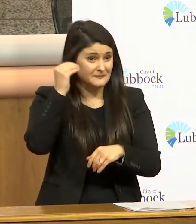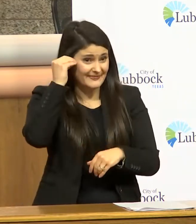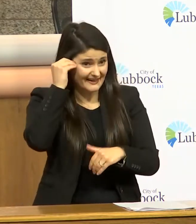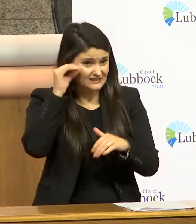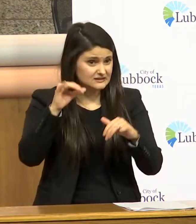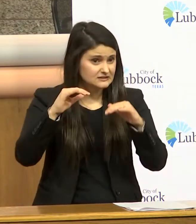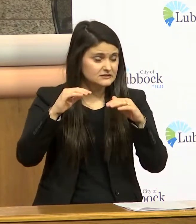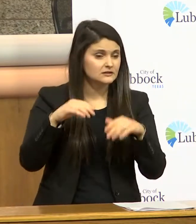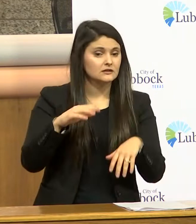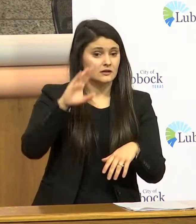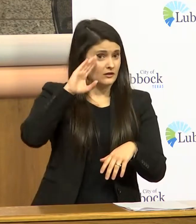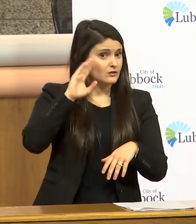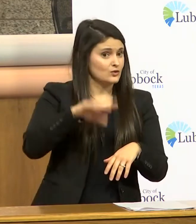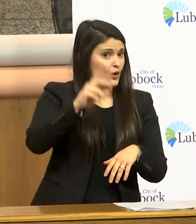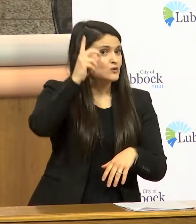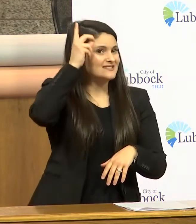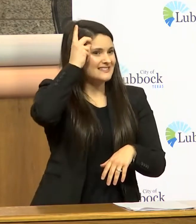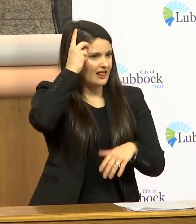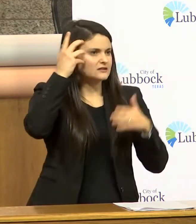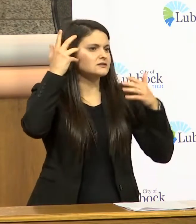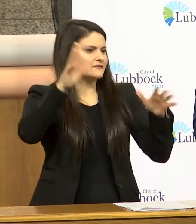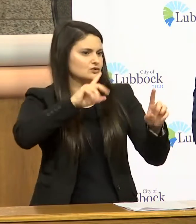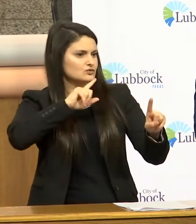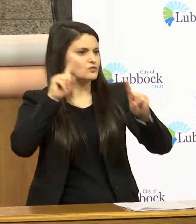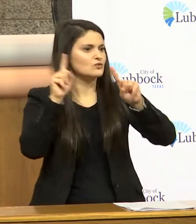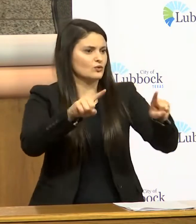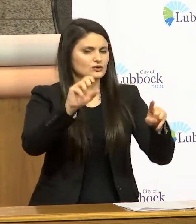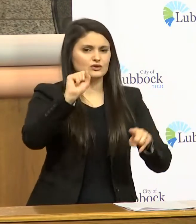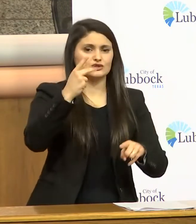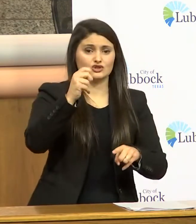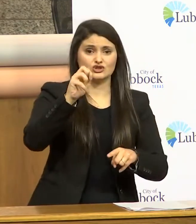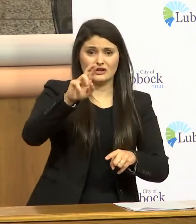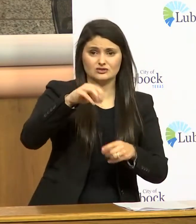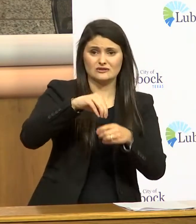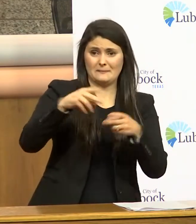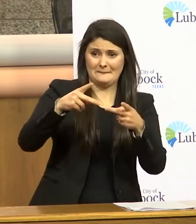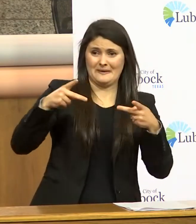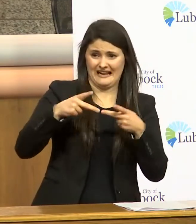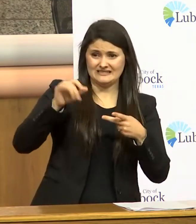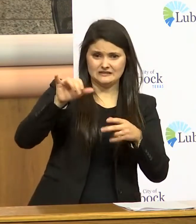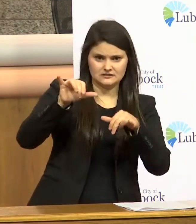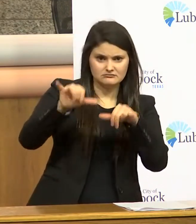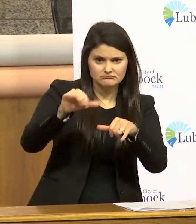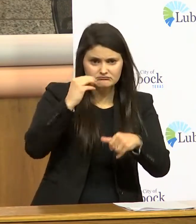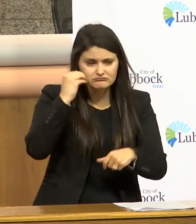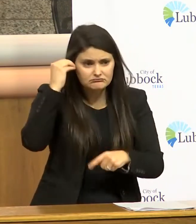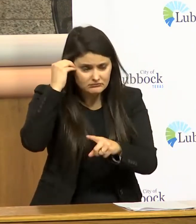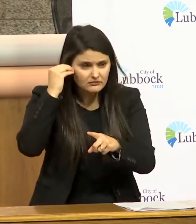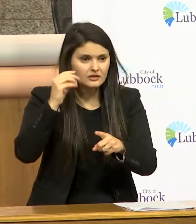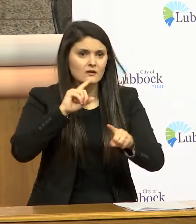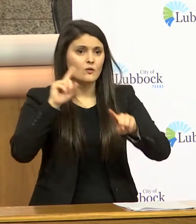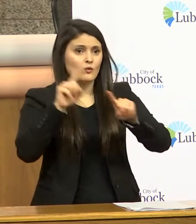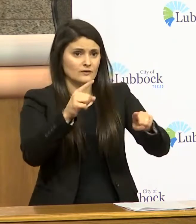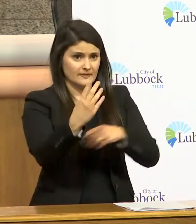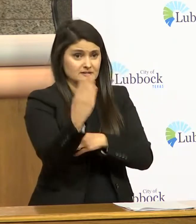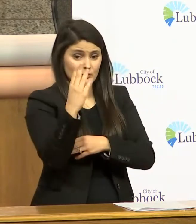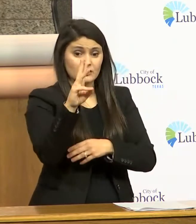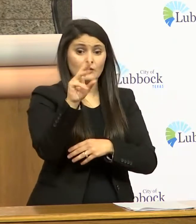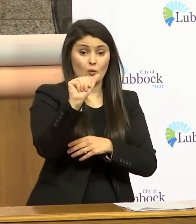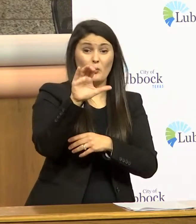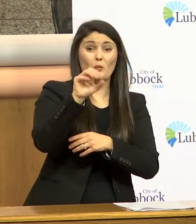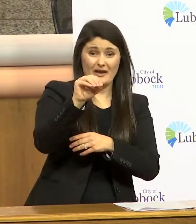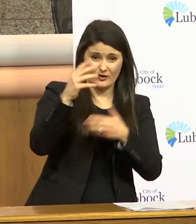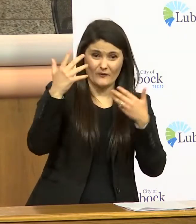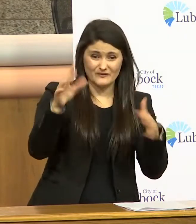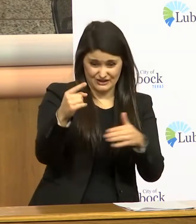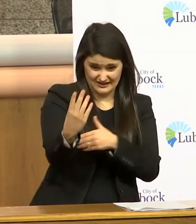issued that about the time we started our press conference last night waco followed them this morning we expect that in a short amount